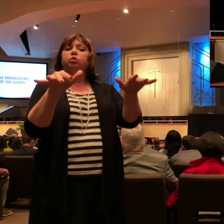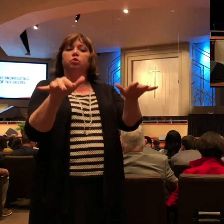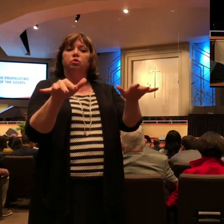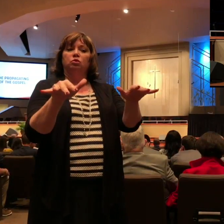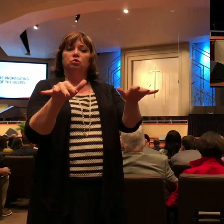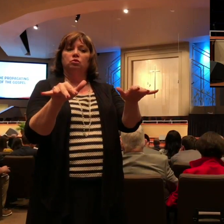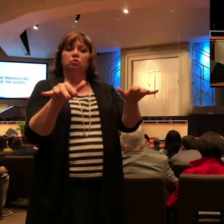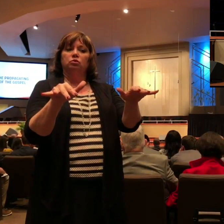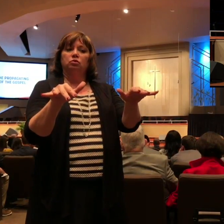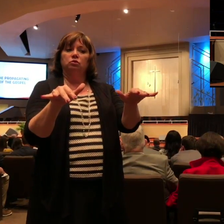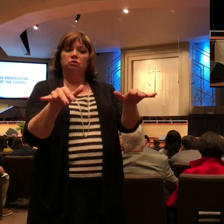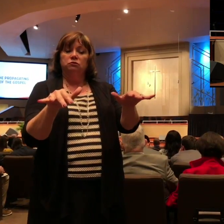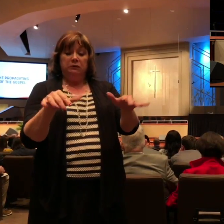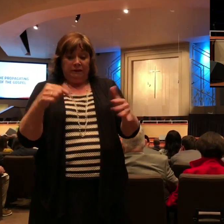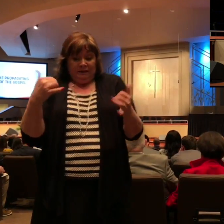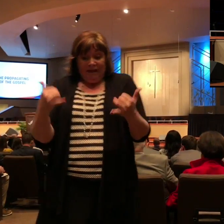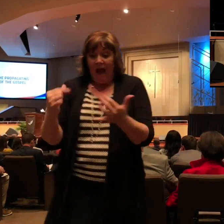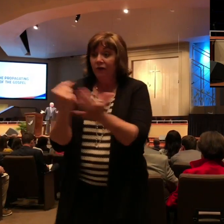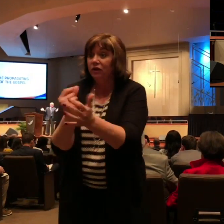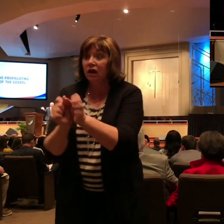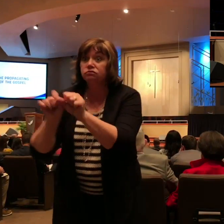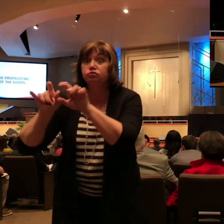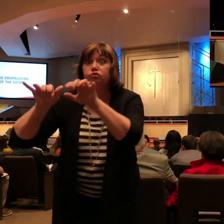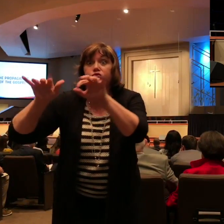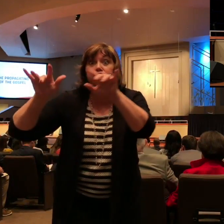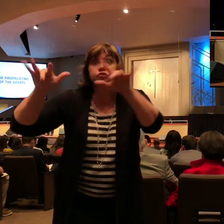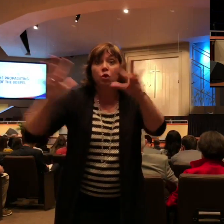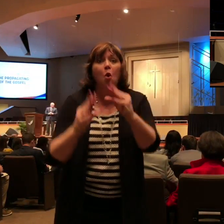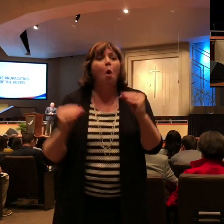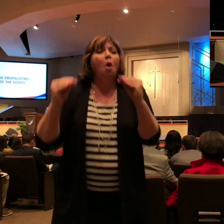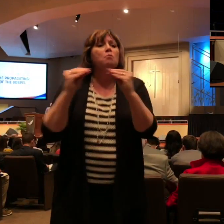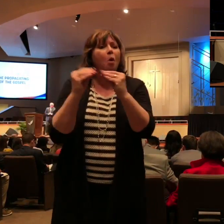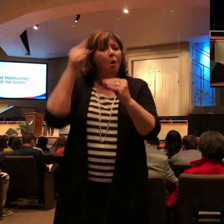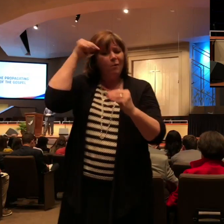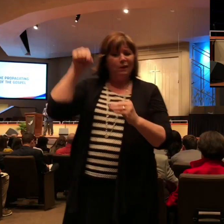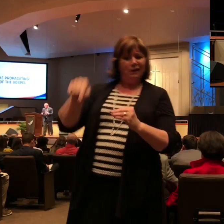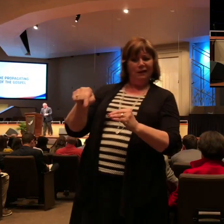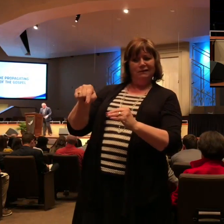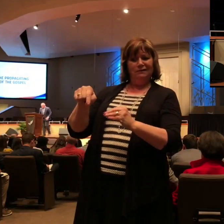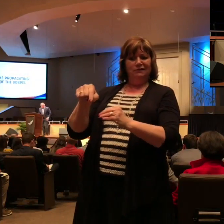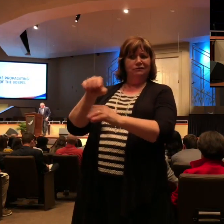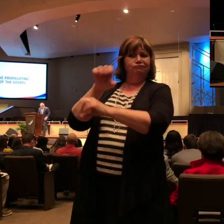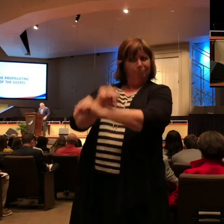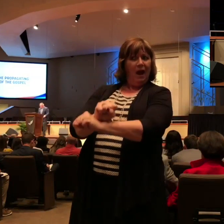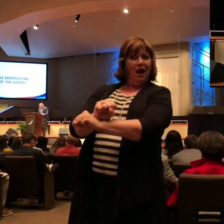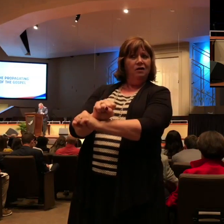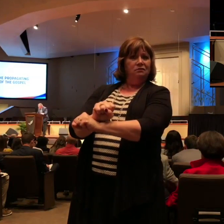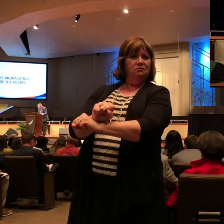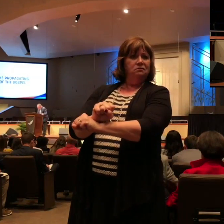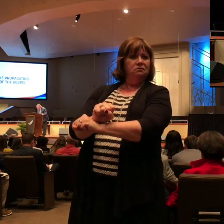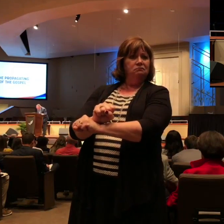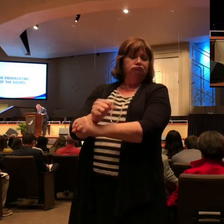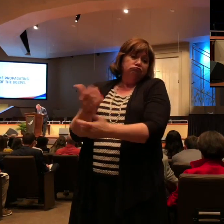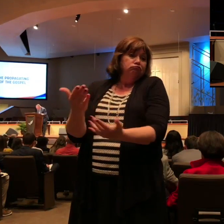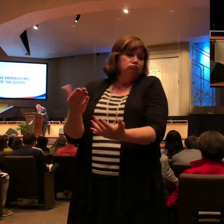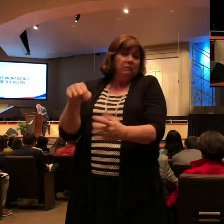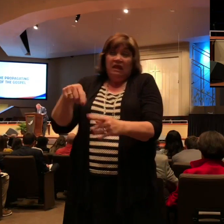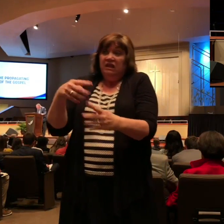It's being propagated everywhere because of my bonds in Christ. You see, Paul is under house arrest, and